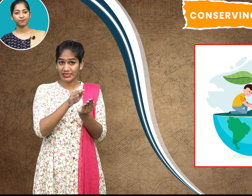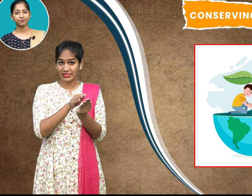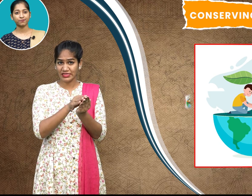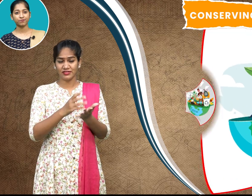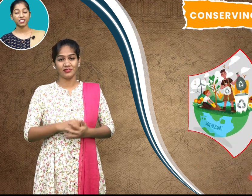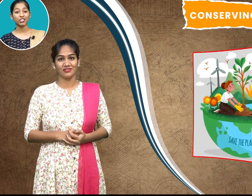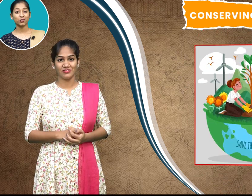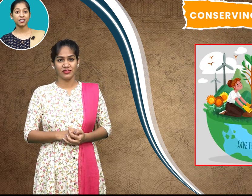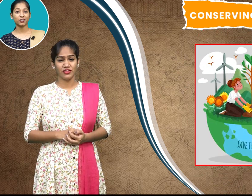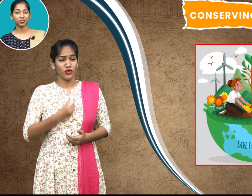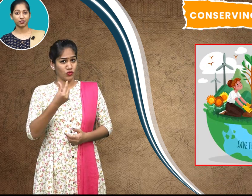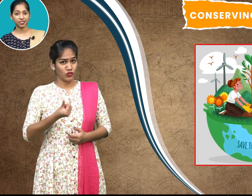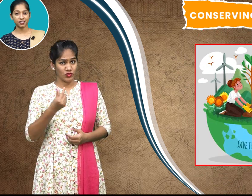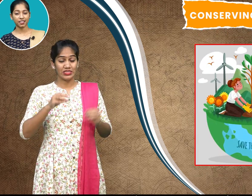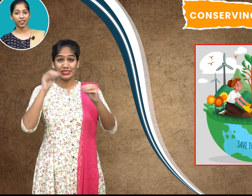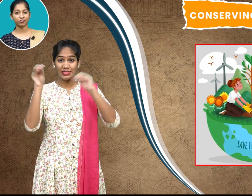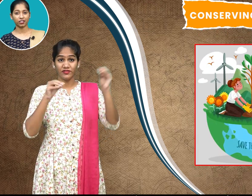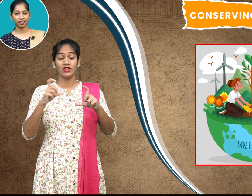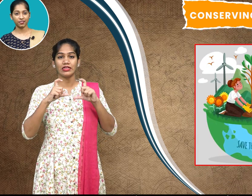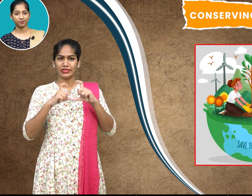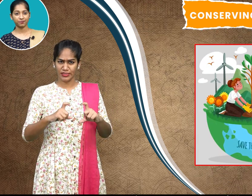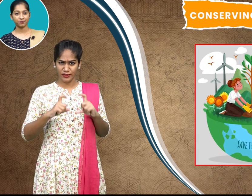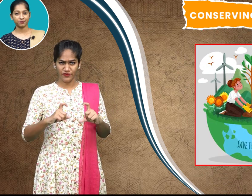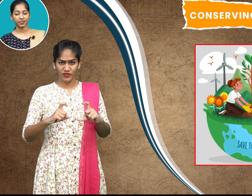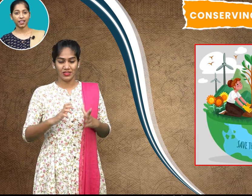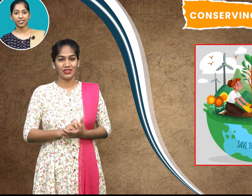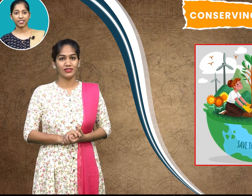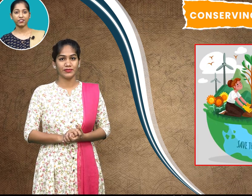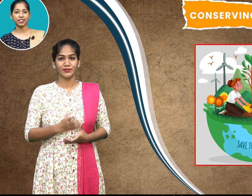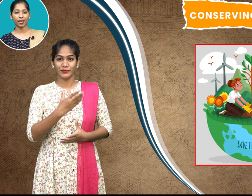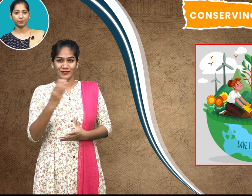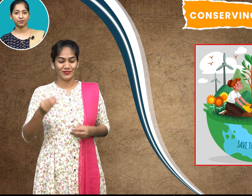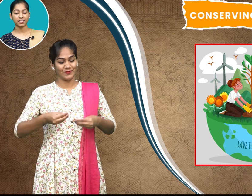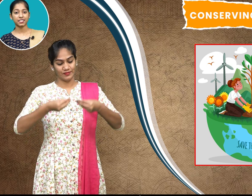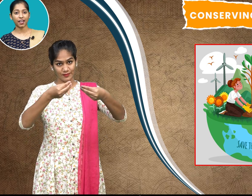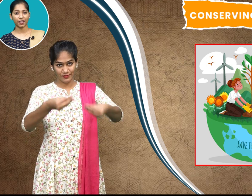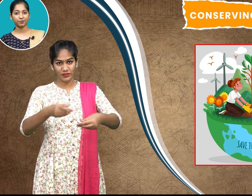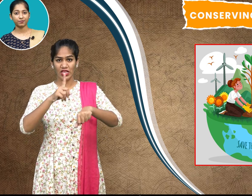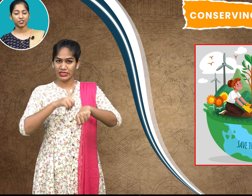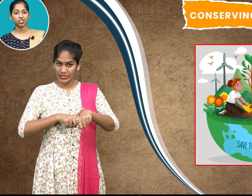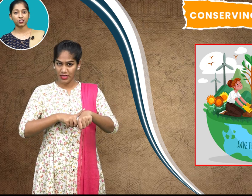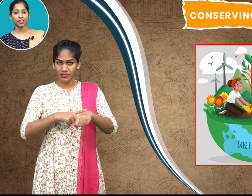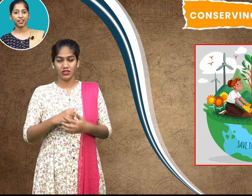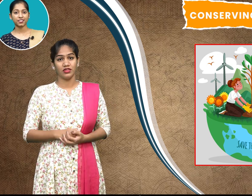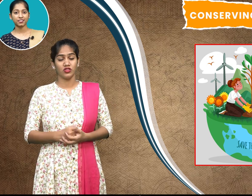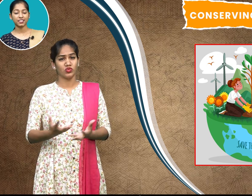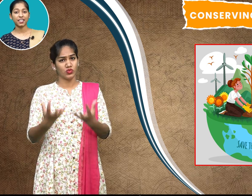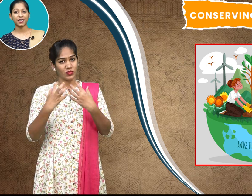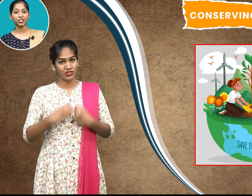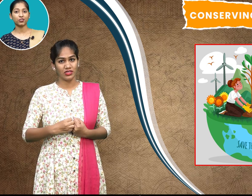using resources carefully and giving them time to get renewed